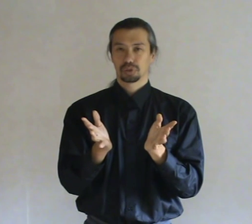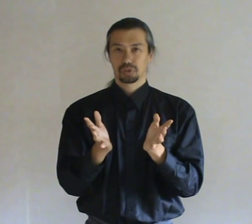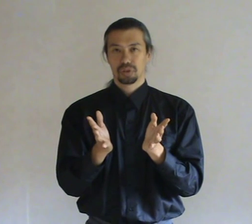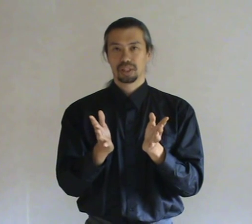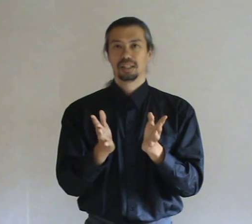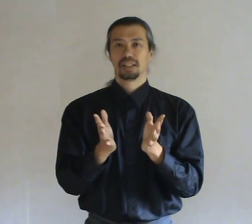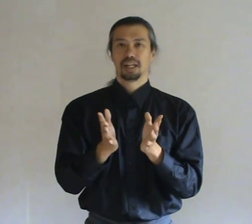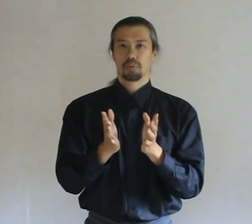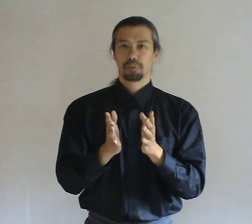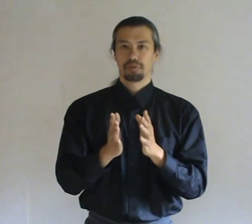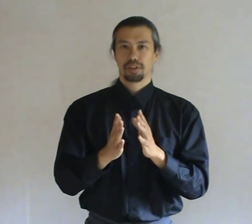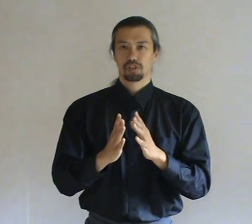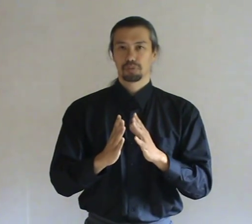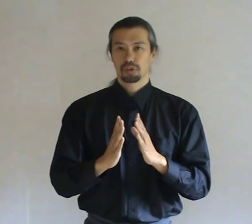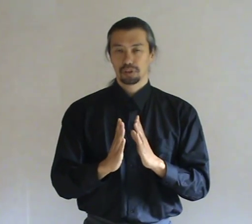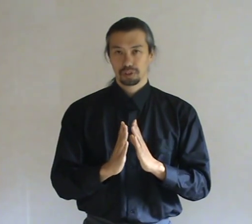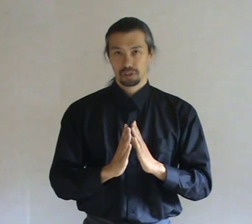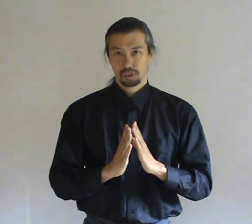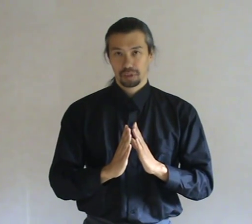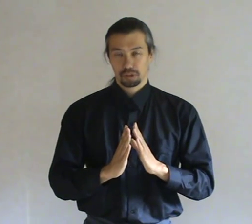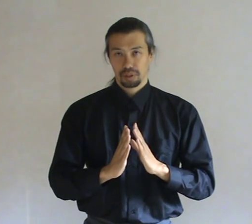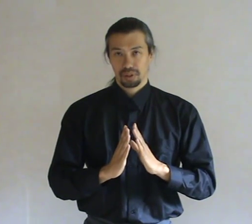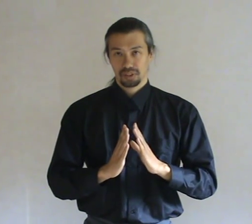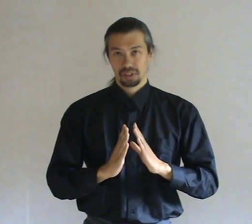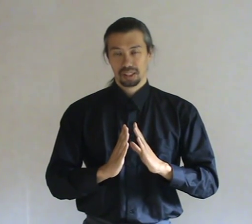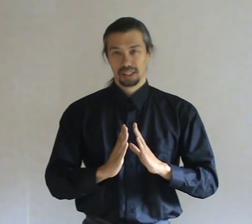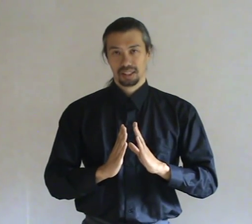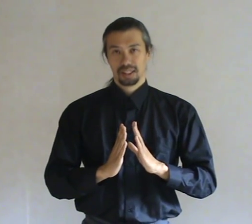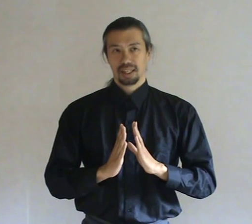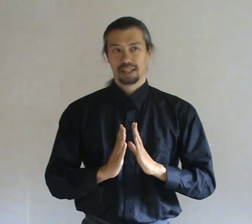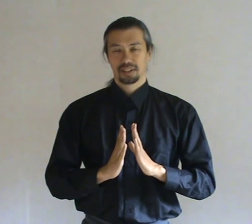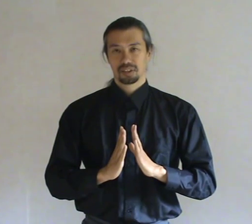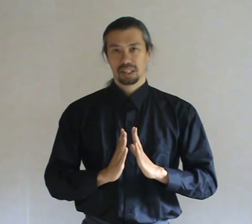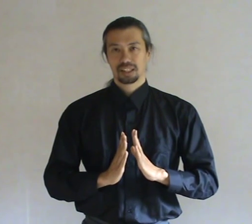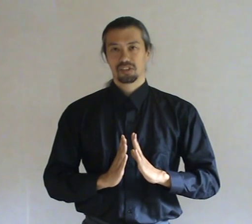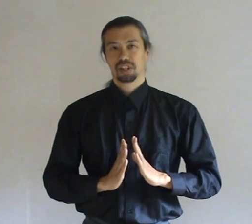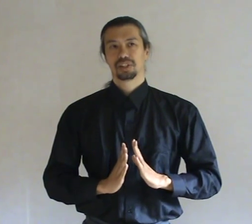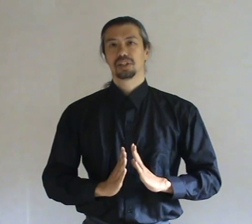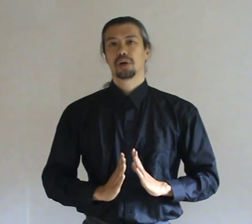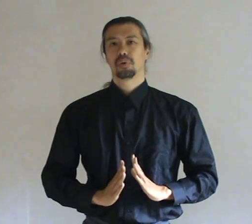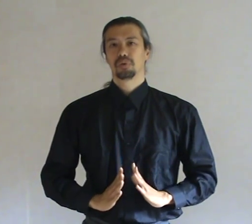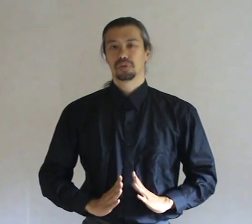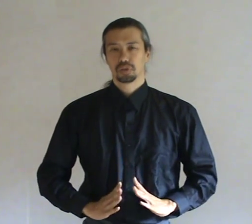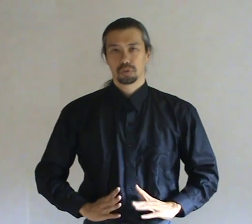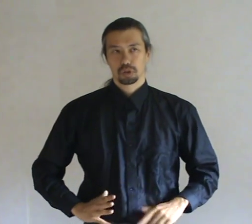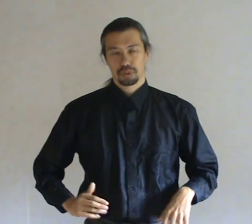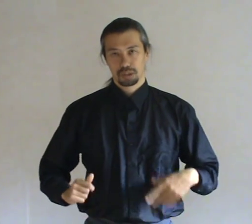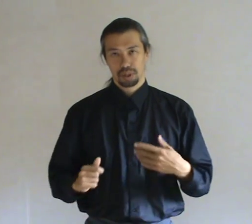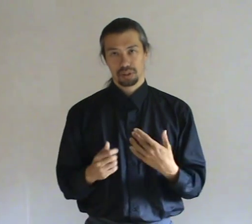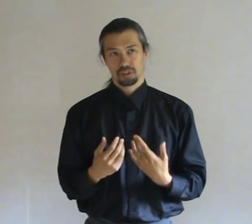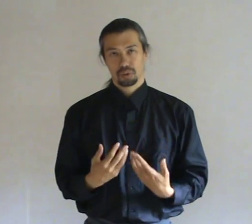strong. I will be very subservient. To my spirit. And let this energy go. Towards my spirit. So